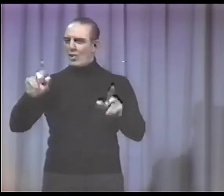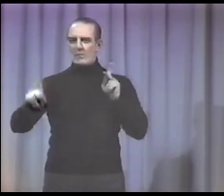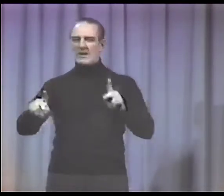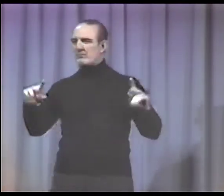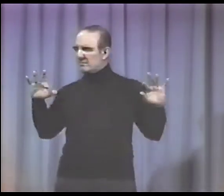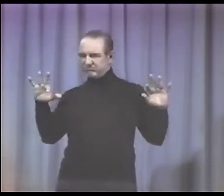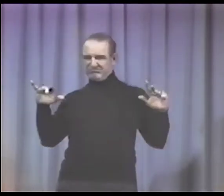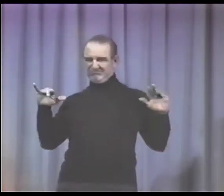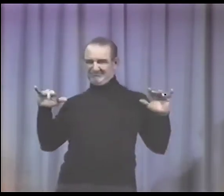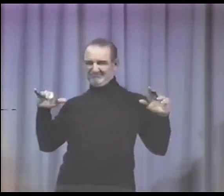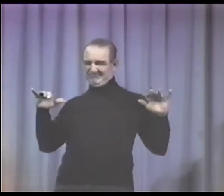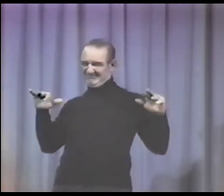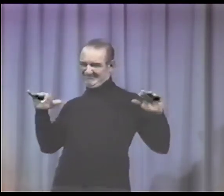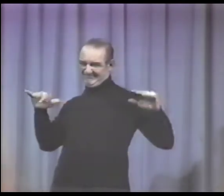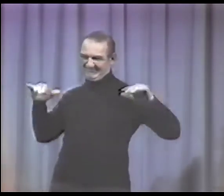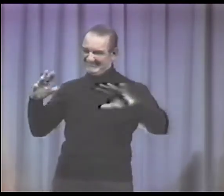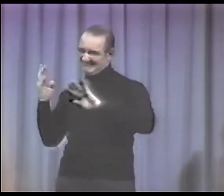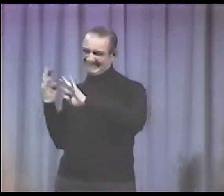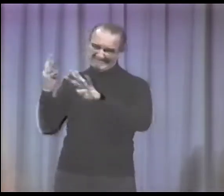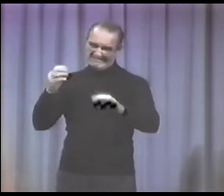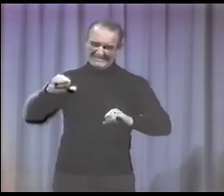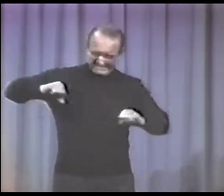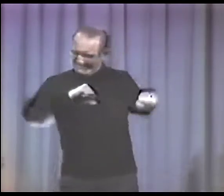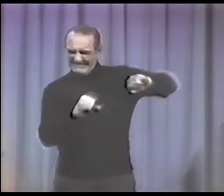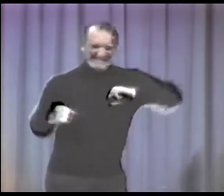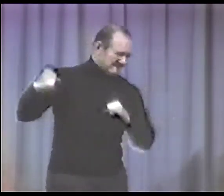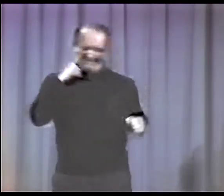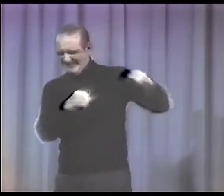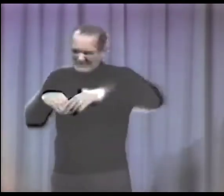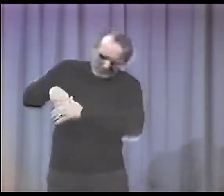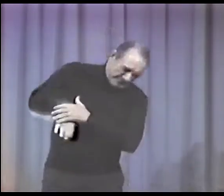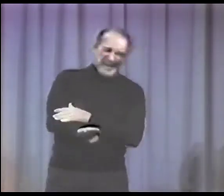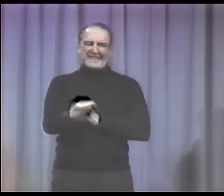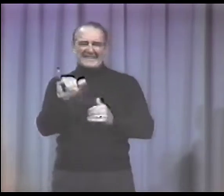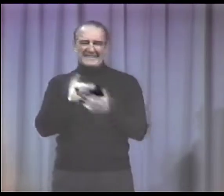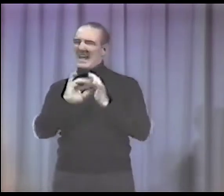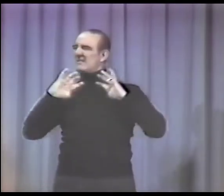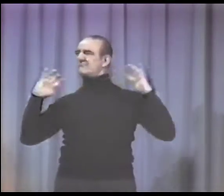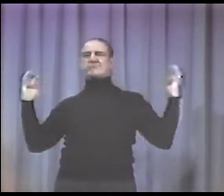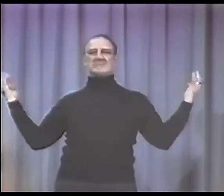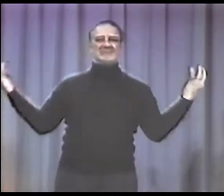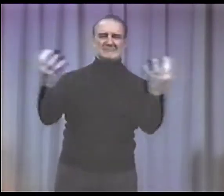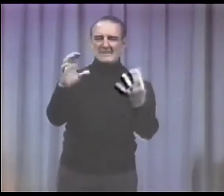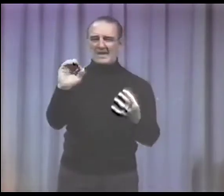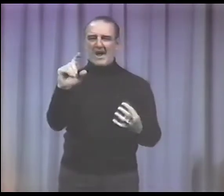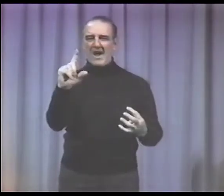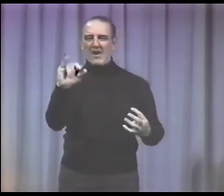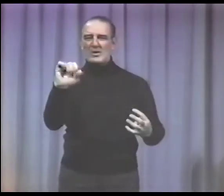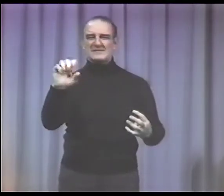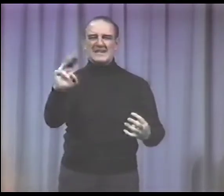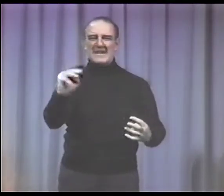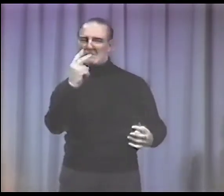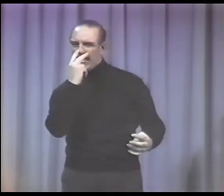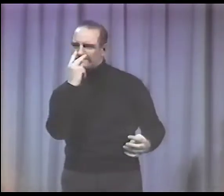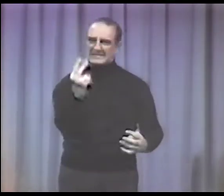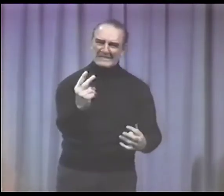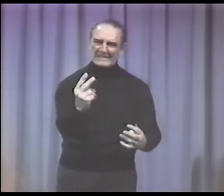his daughter, and the people, the throngs of people, made their way into the coliseum, taking their